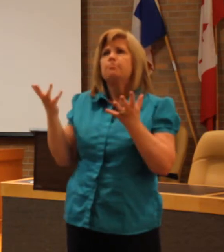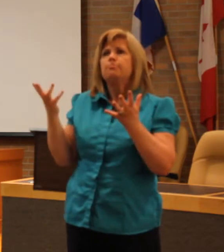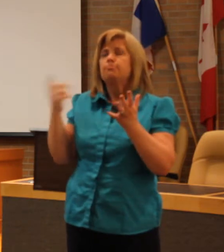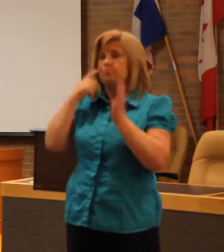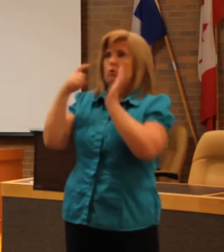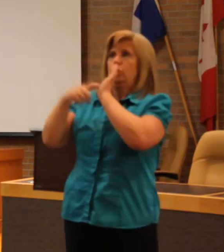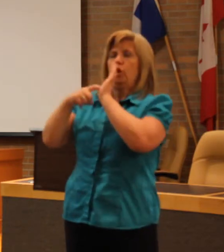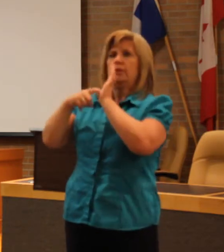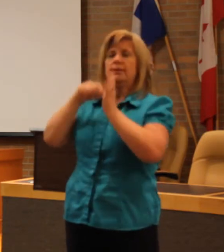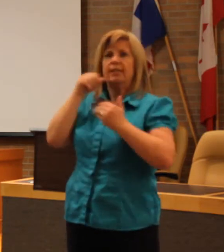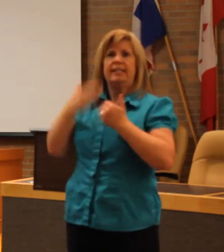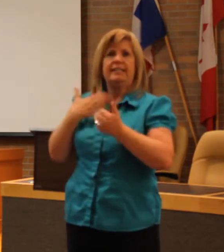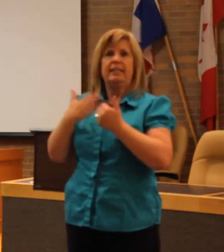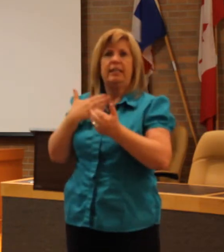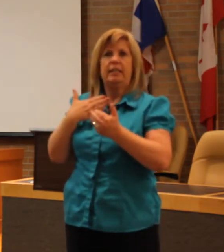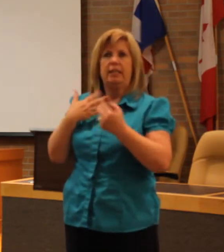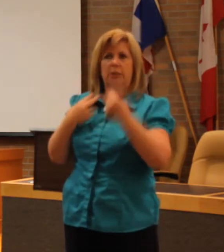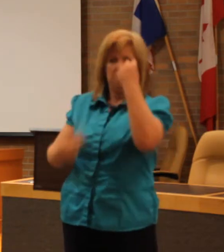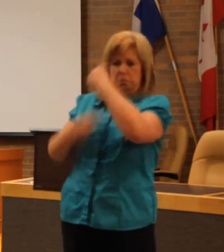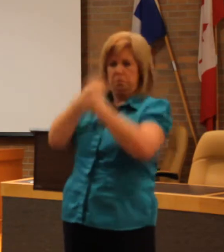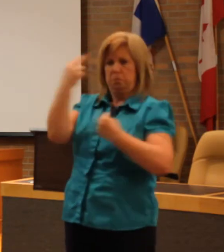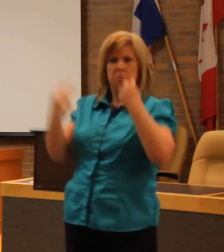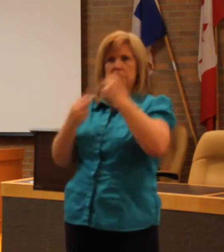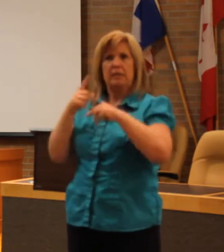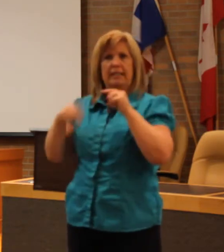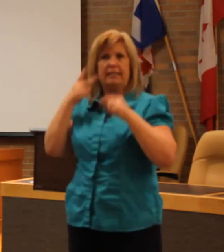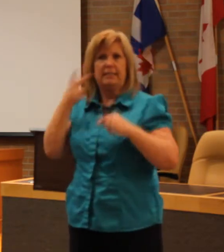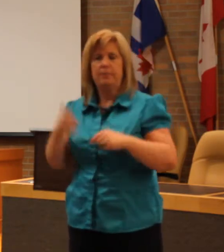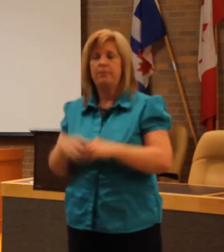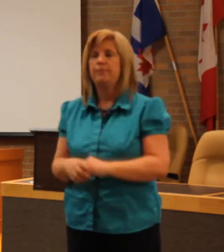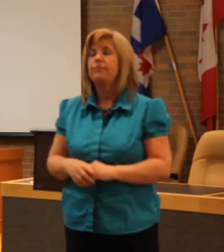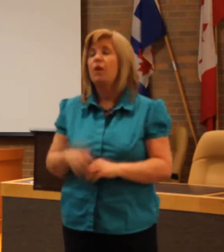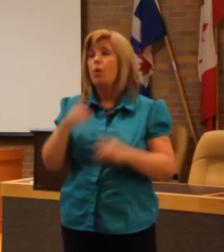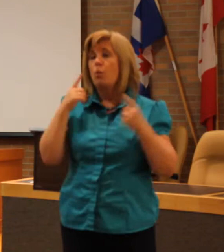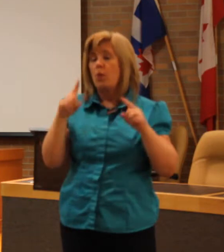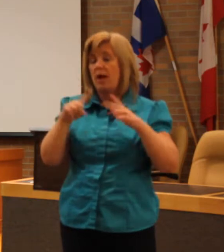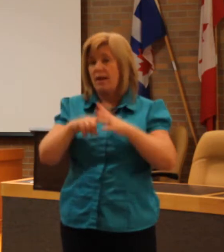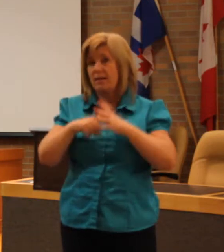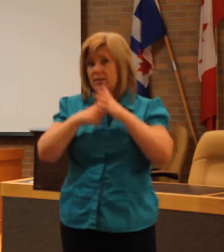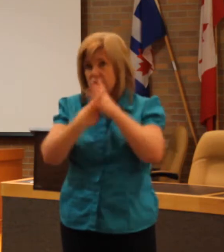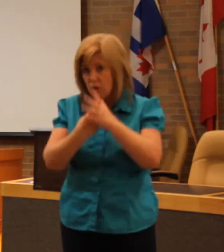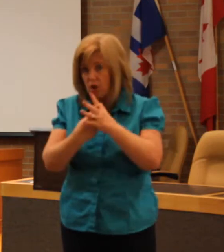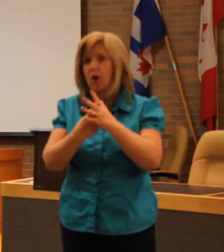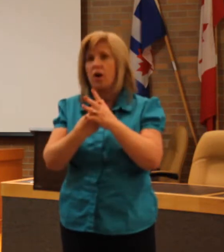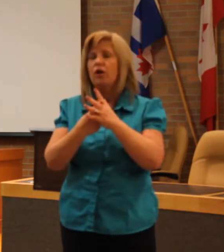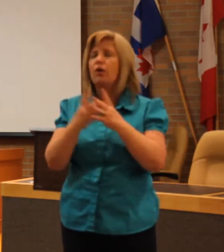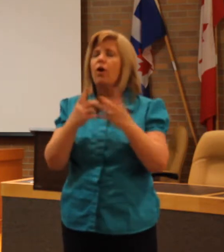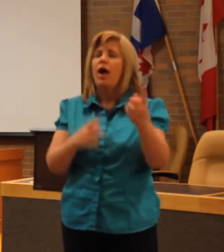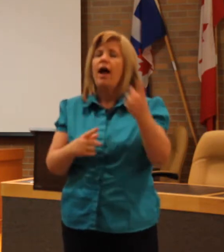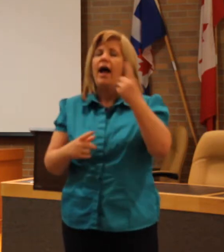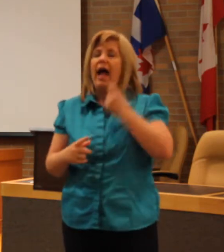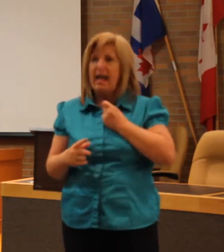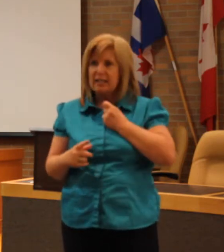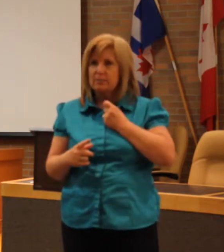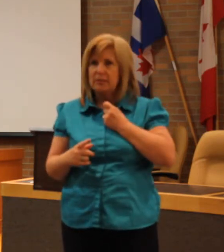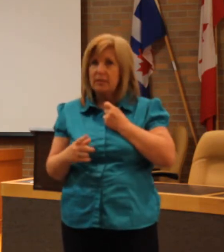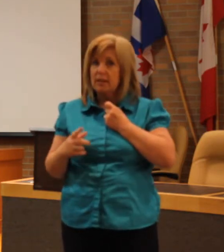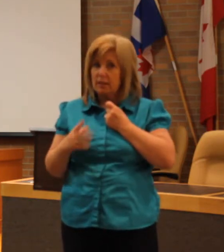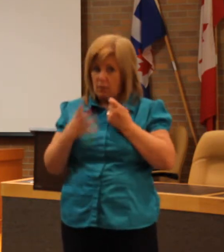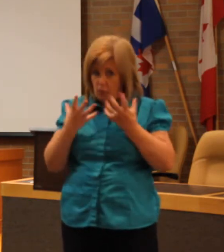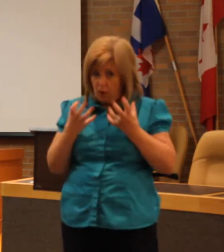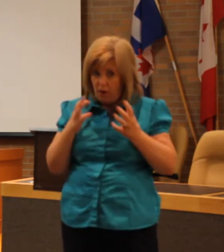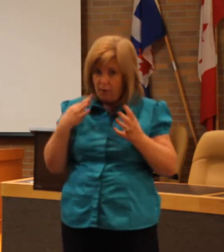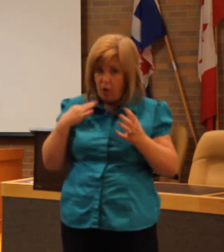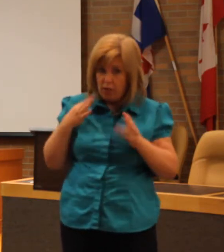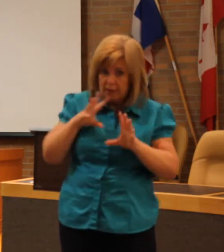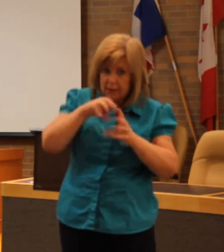visible. So I have to say that initially when I began, or when I was asked to volunteer with Springtide Resources,